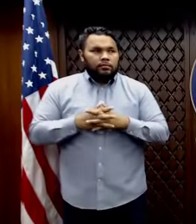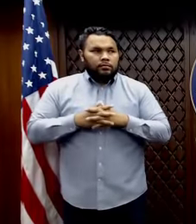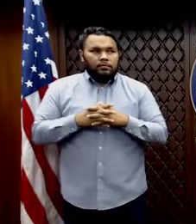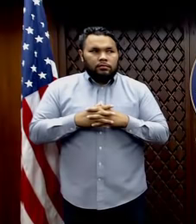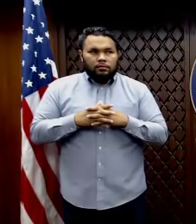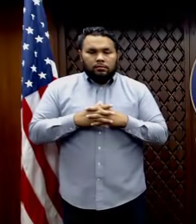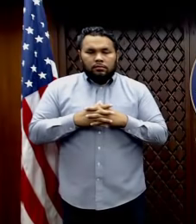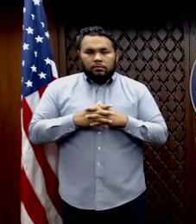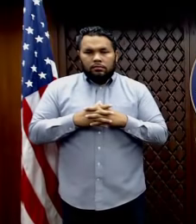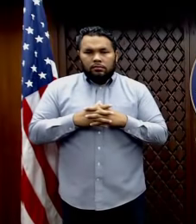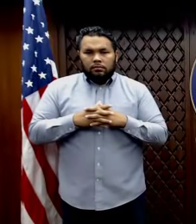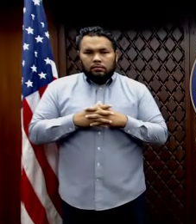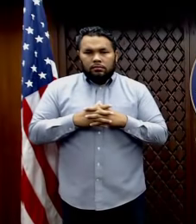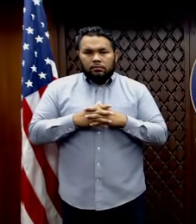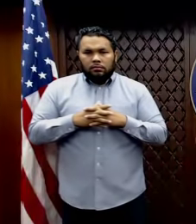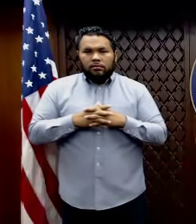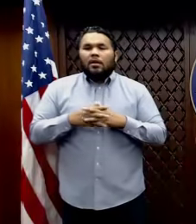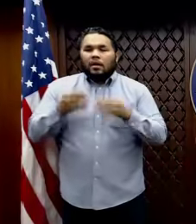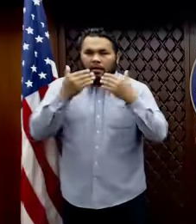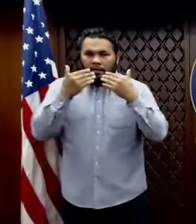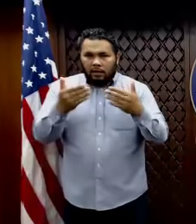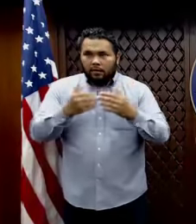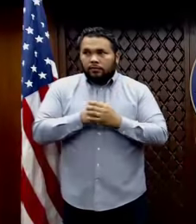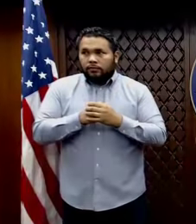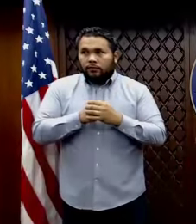Thank you, Steve. The Guam Daily Post, Nick Delgado.